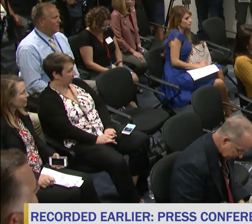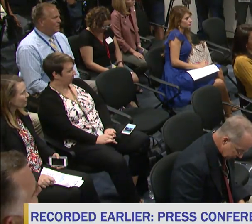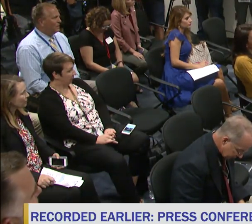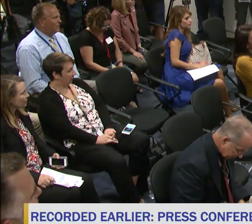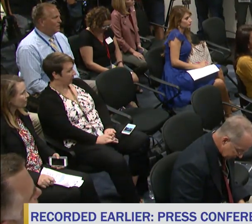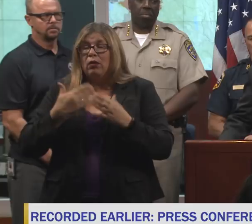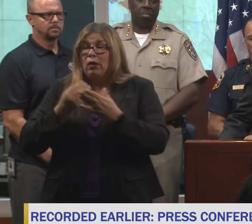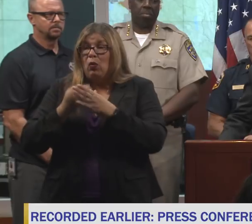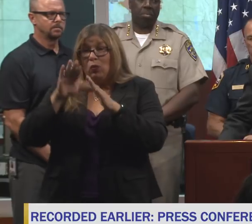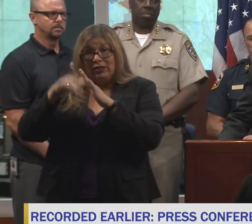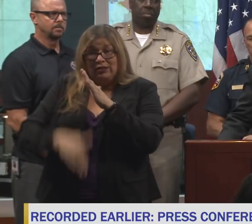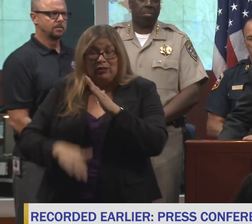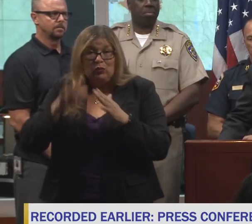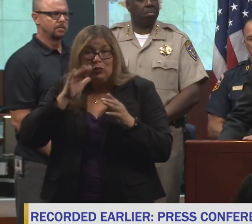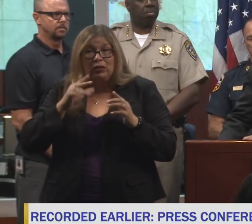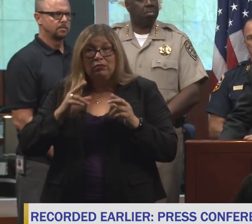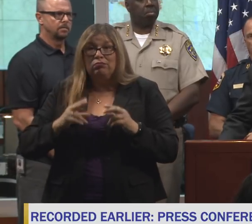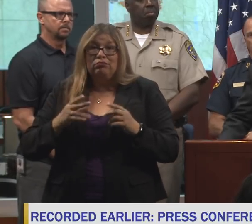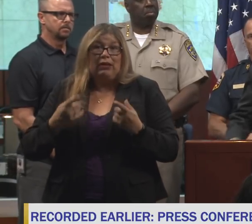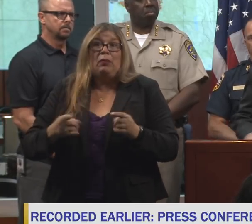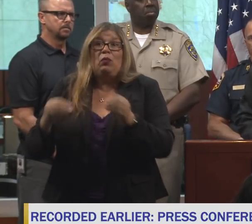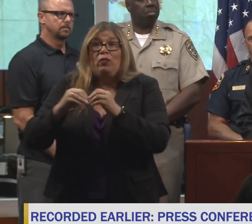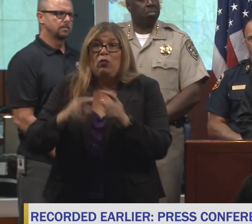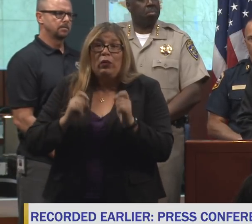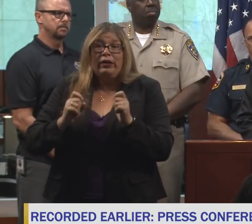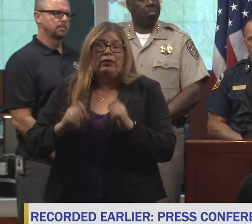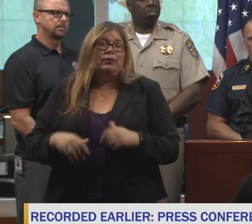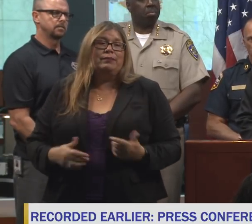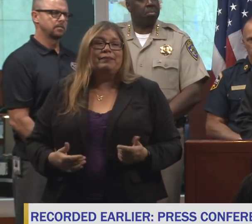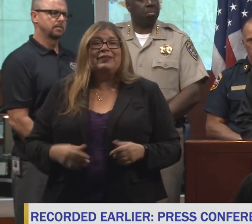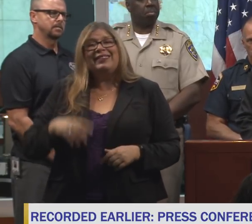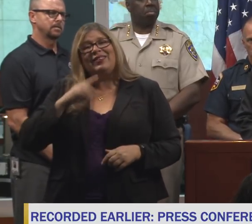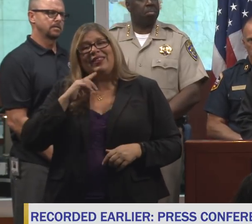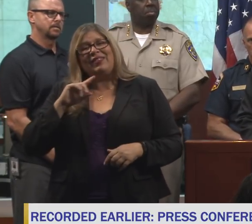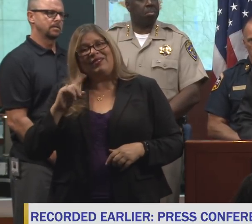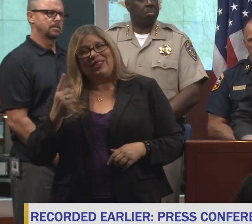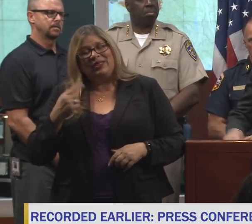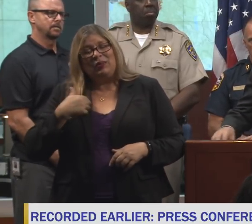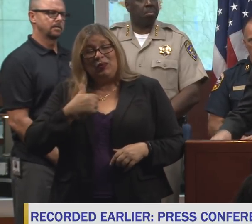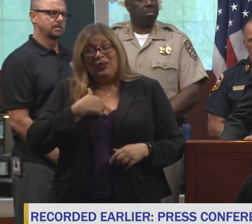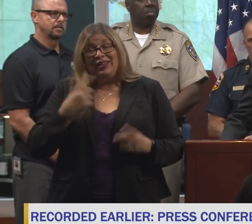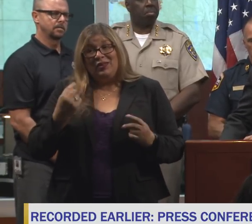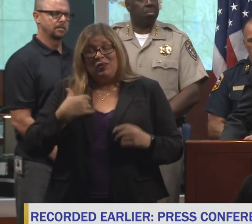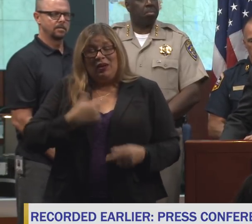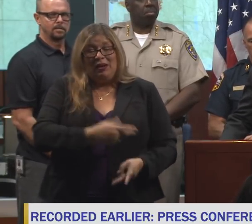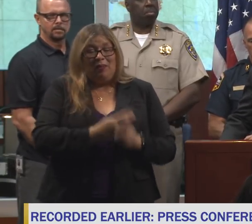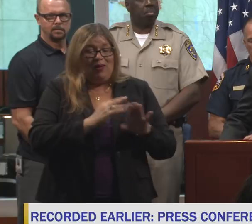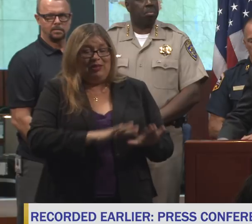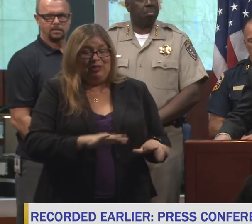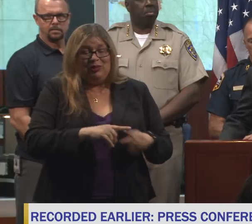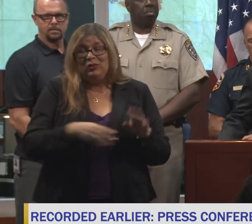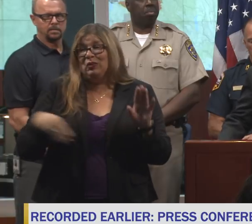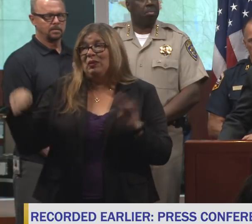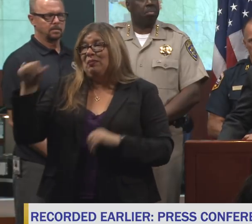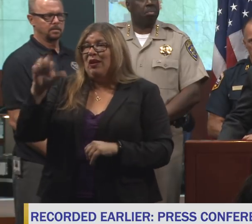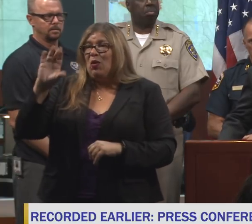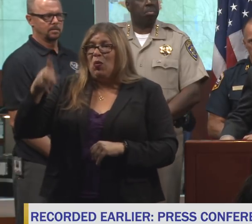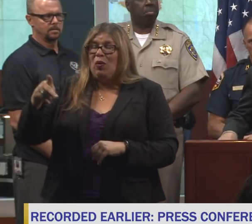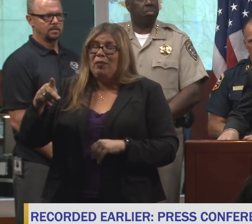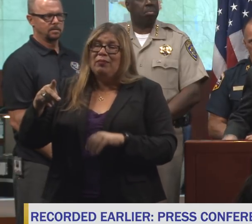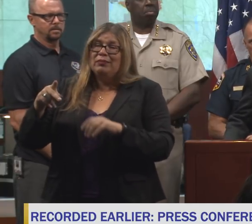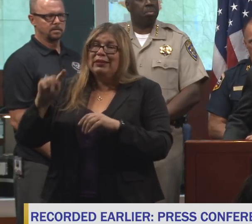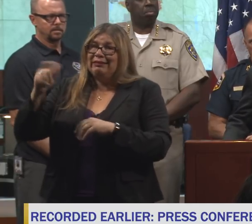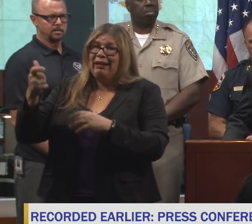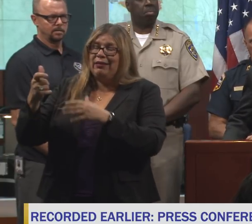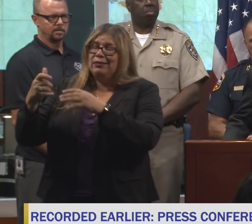Well, first we have the borrowing from the children to pay for the corporate tax breaks today. That